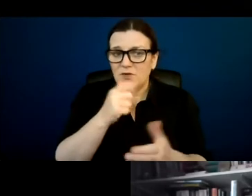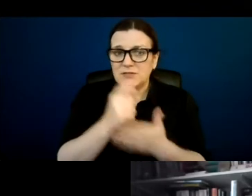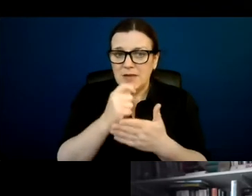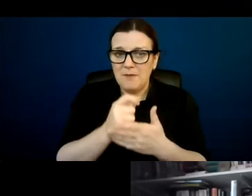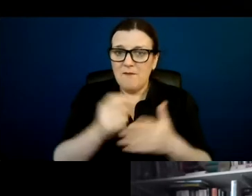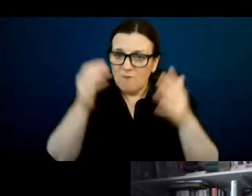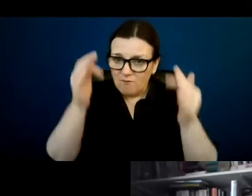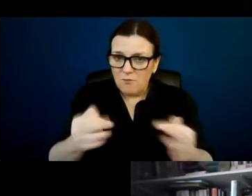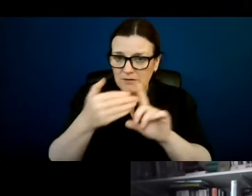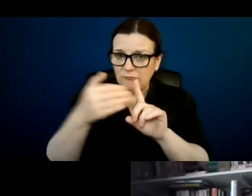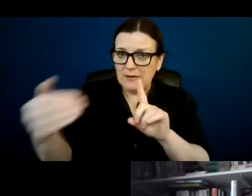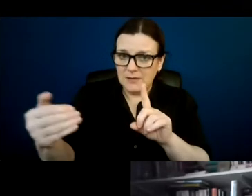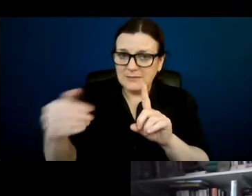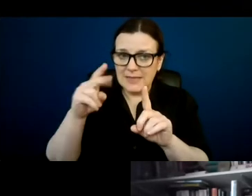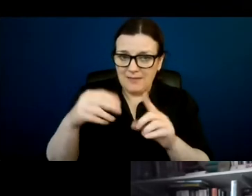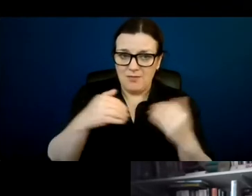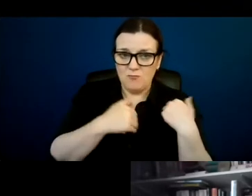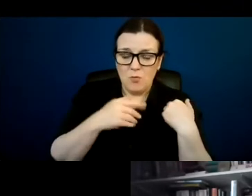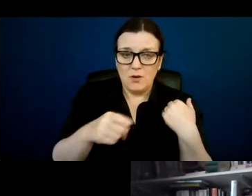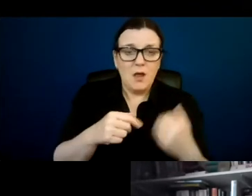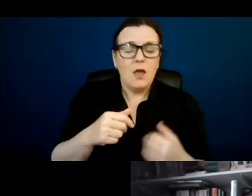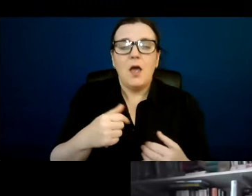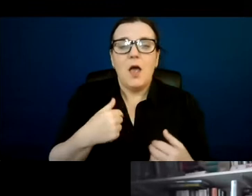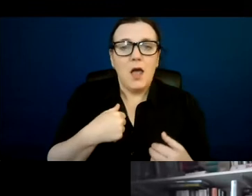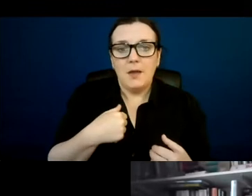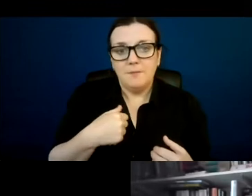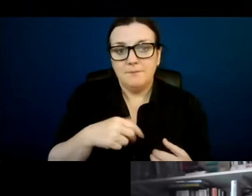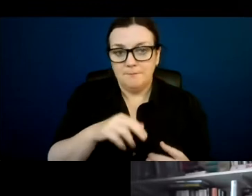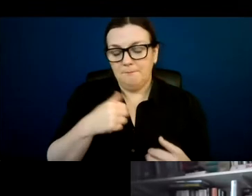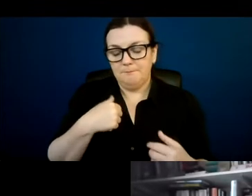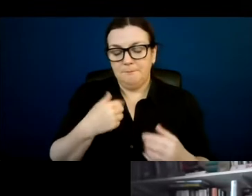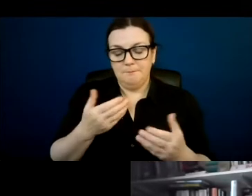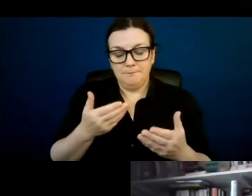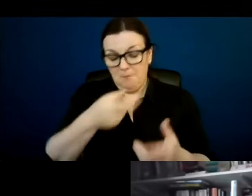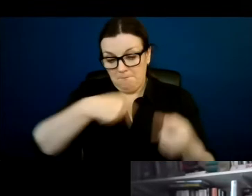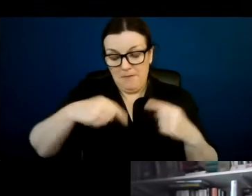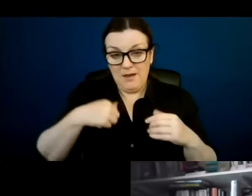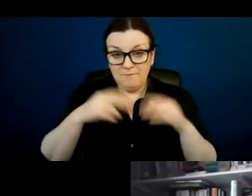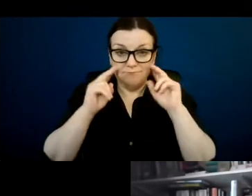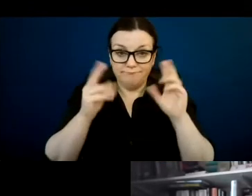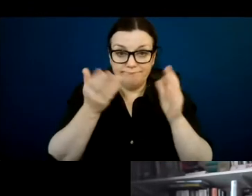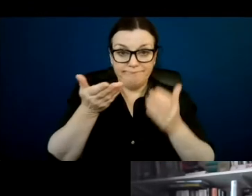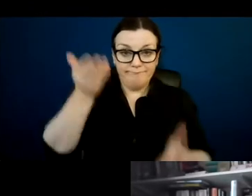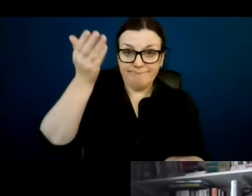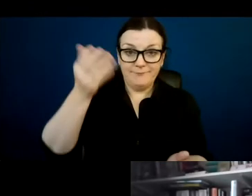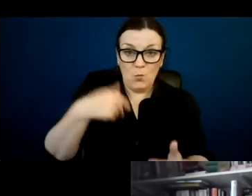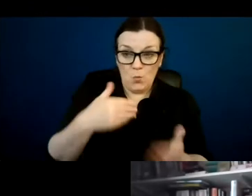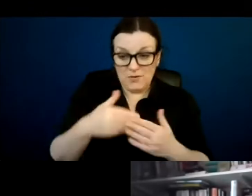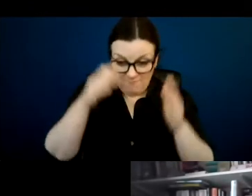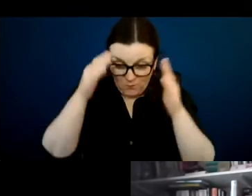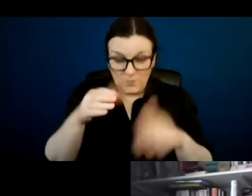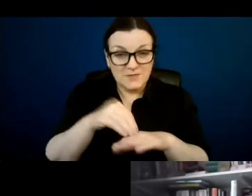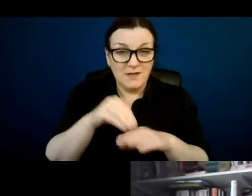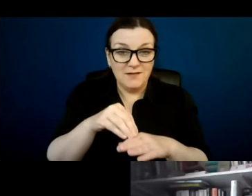recognised in terms of the role. And I mean, I'm being quite partisan. Our focus is on family carers. Clearly, there's other advantages to this whole